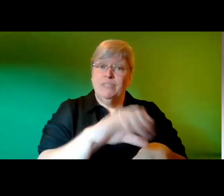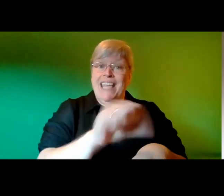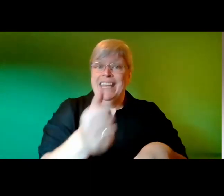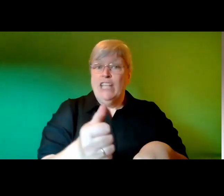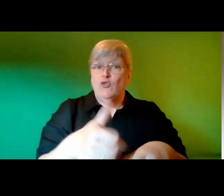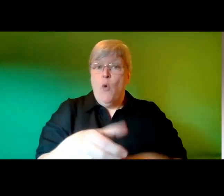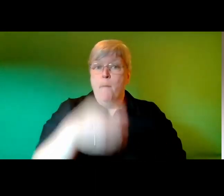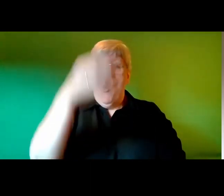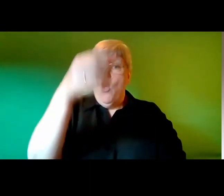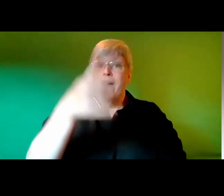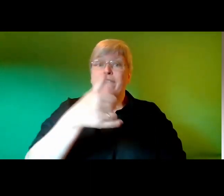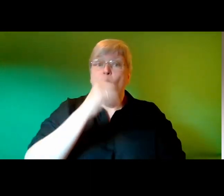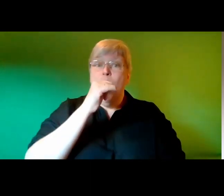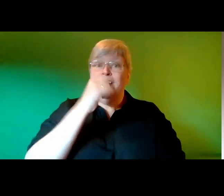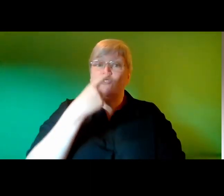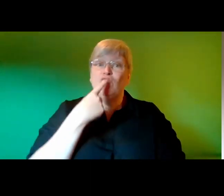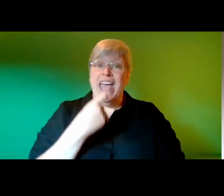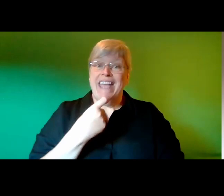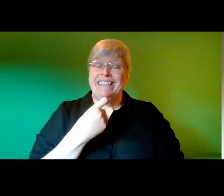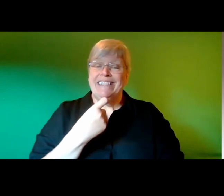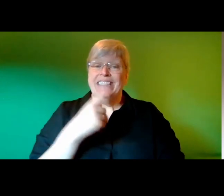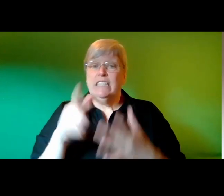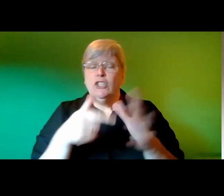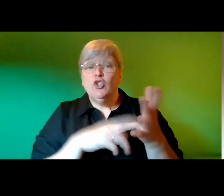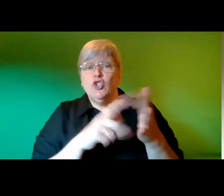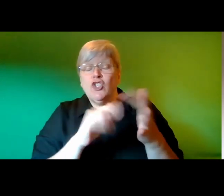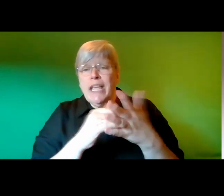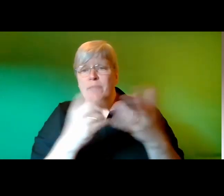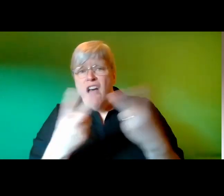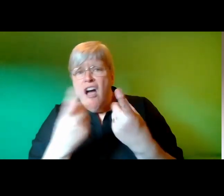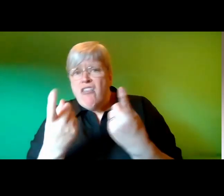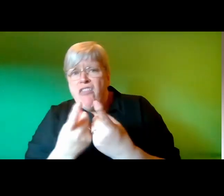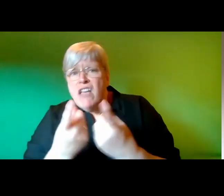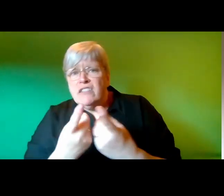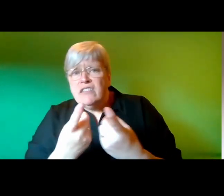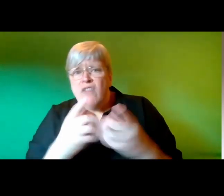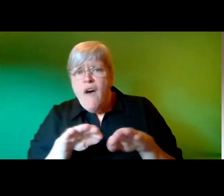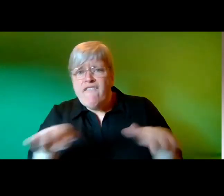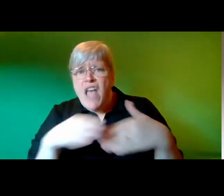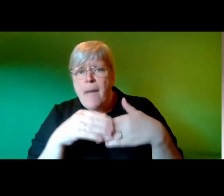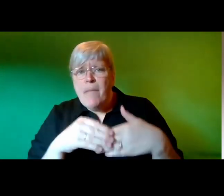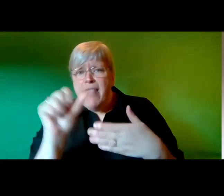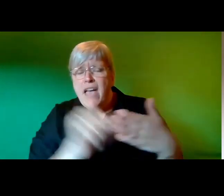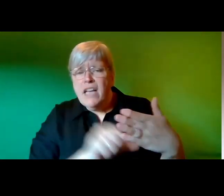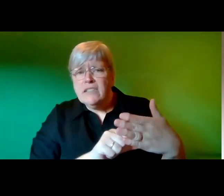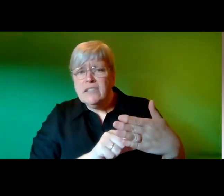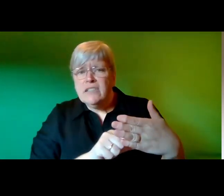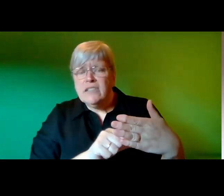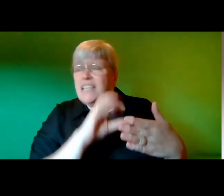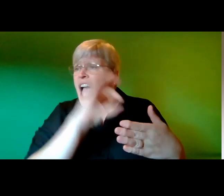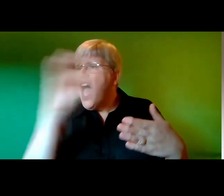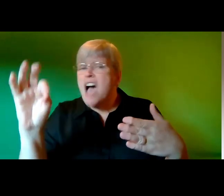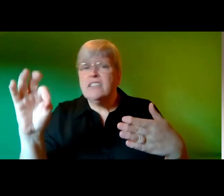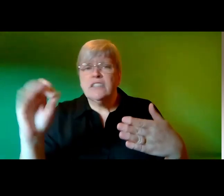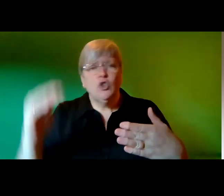red wine james what else is on your flatmates list he calls out to a tall boy with wispy blonde hair